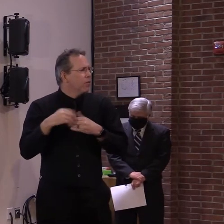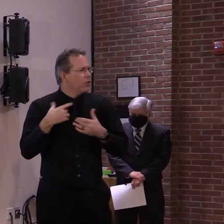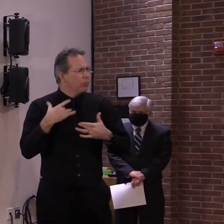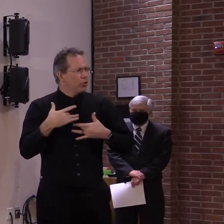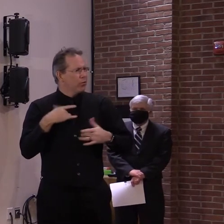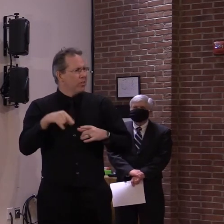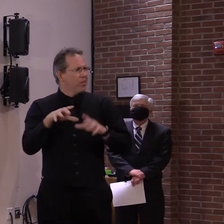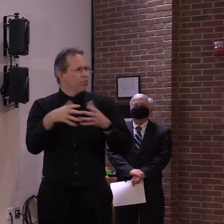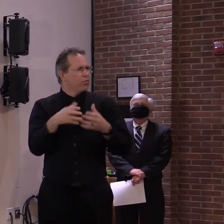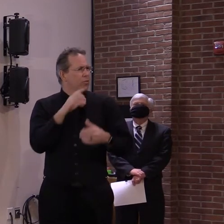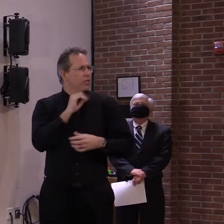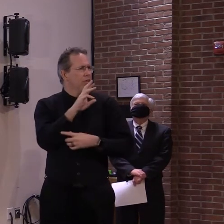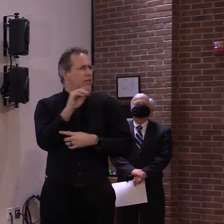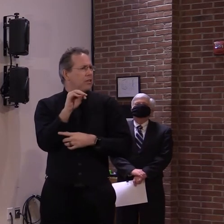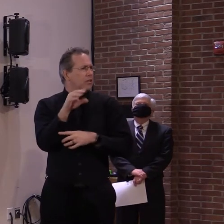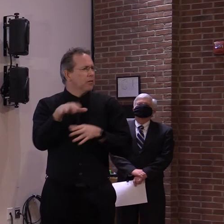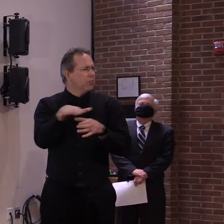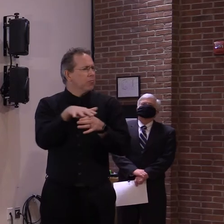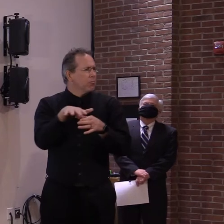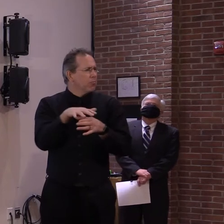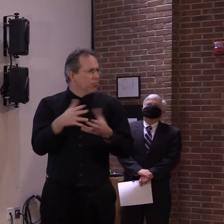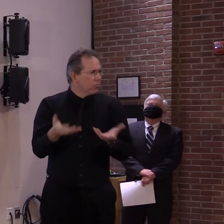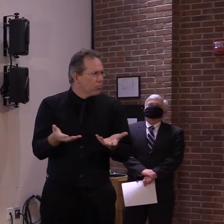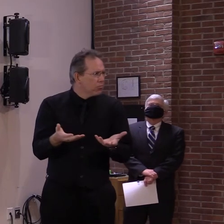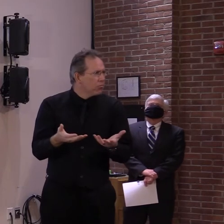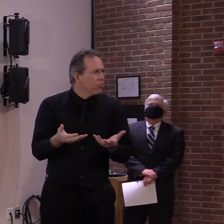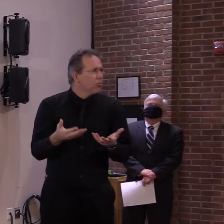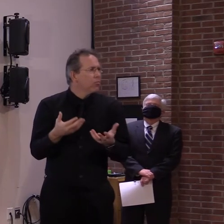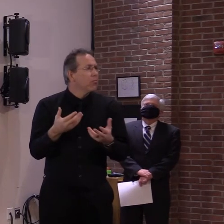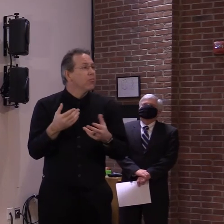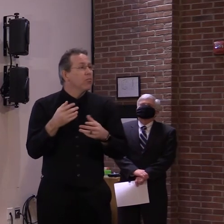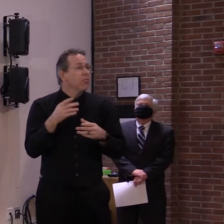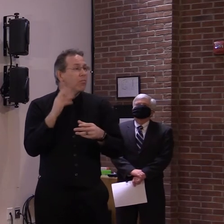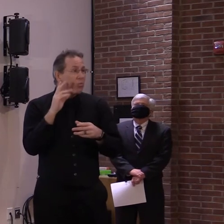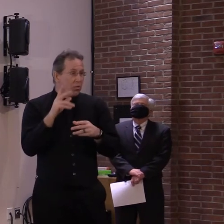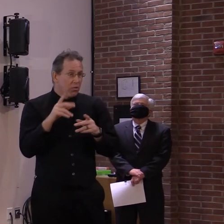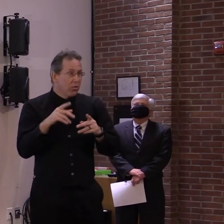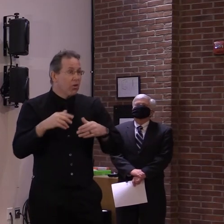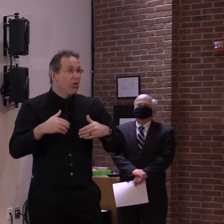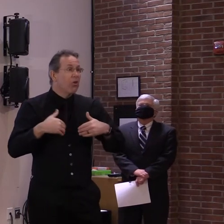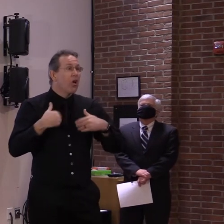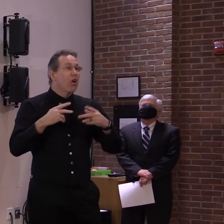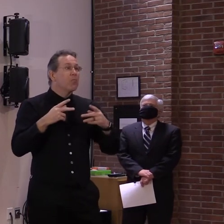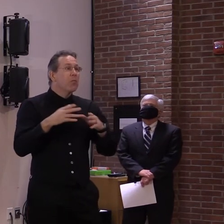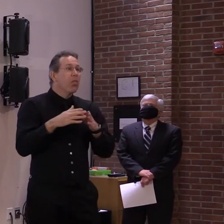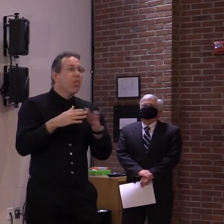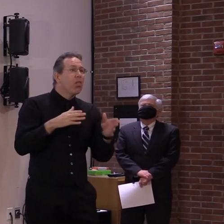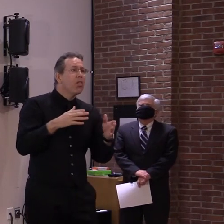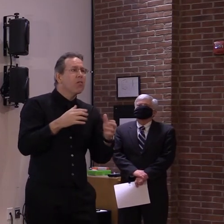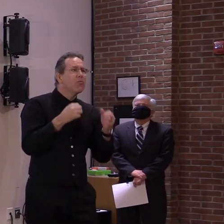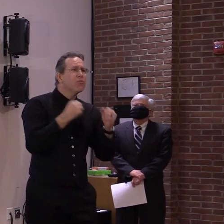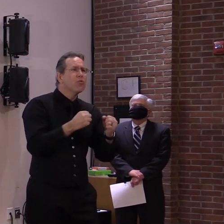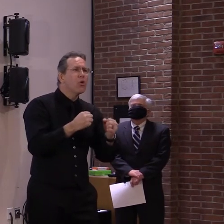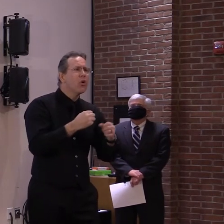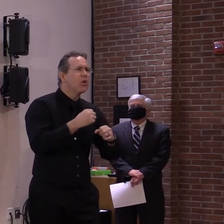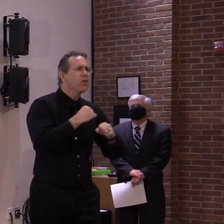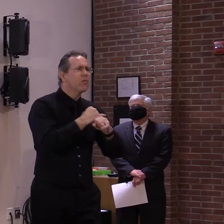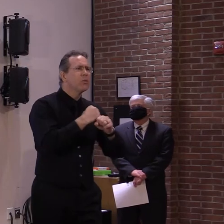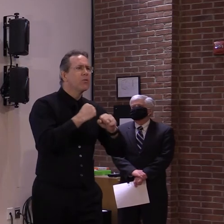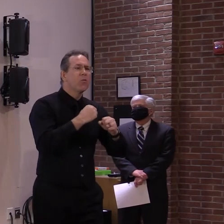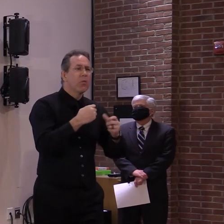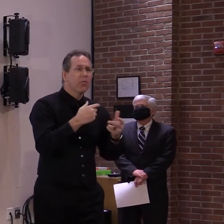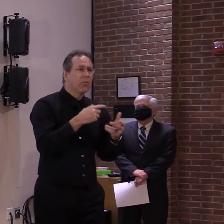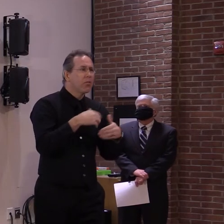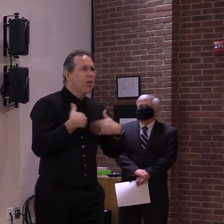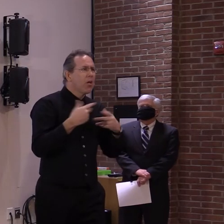why people who are unhealthy with maybe these severe conditions you're talking about wouldn't be pushed up, um, instead